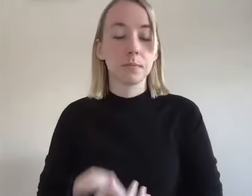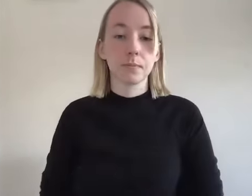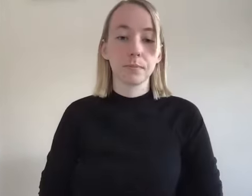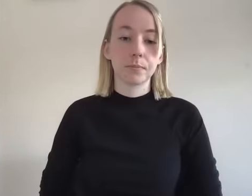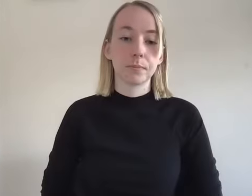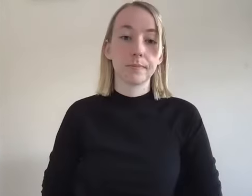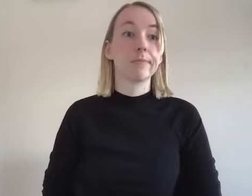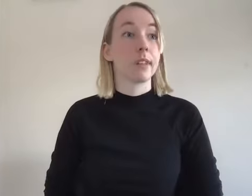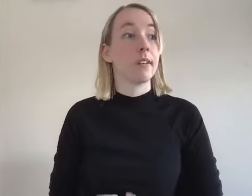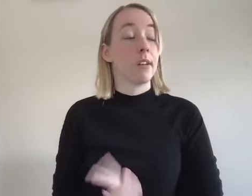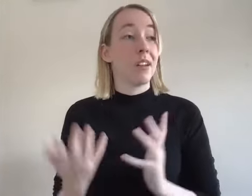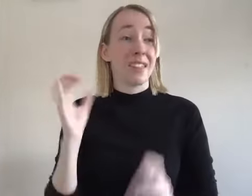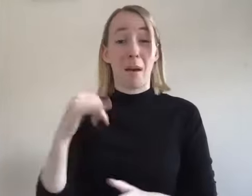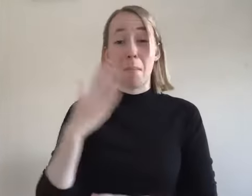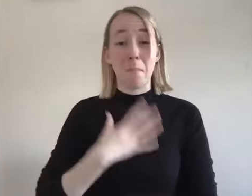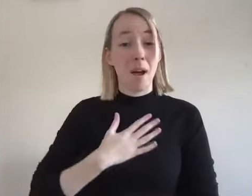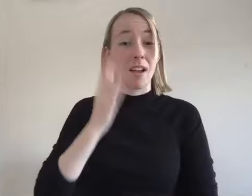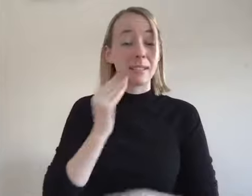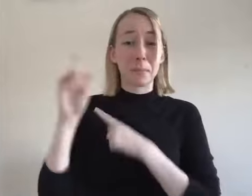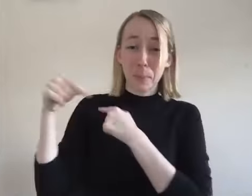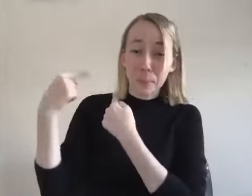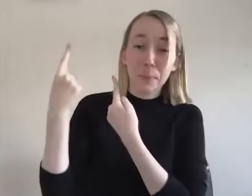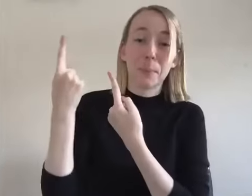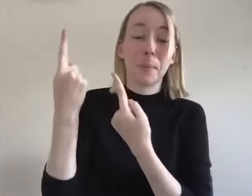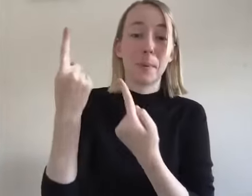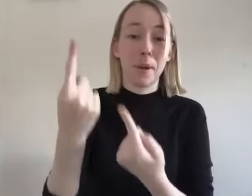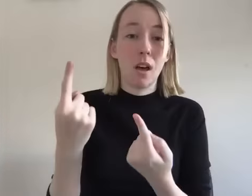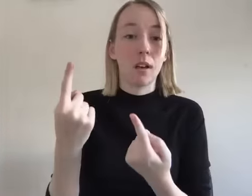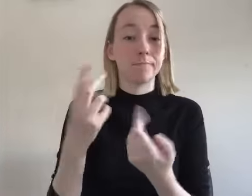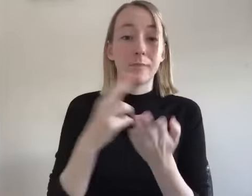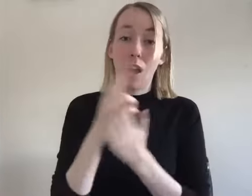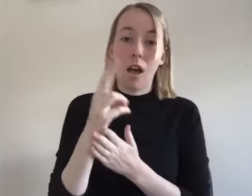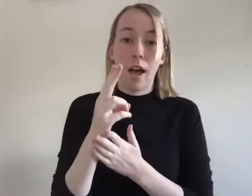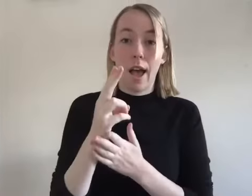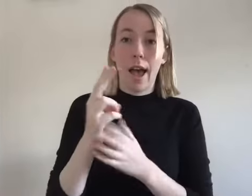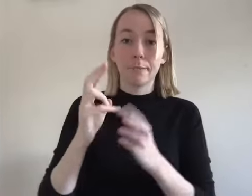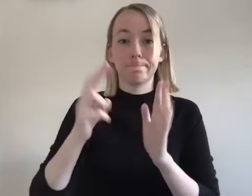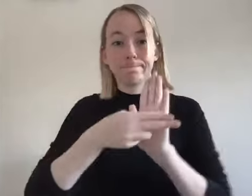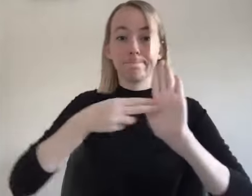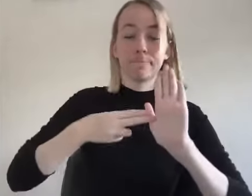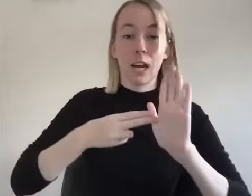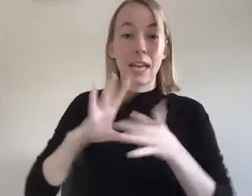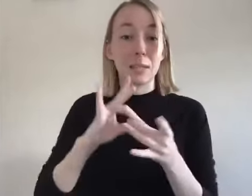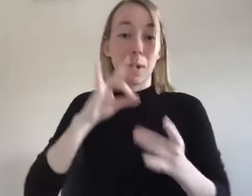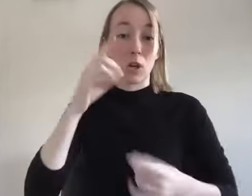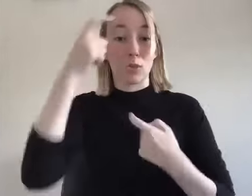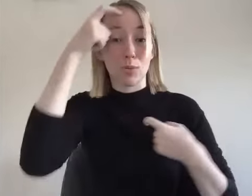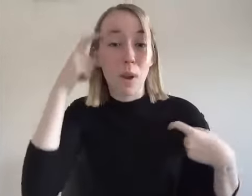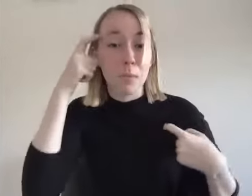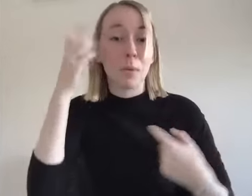and um and so it was i honestly like i call it spiritual trauma because it's still